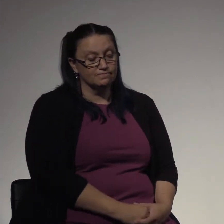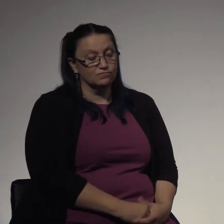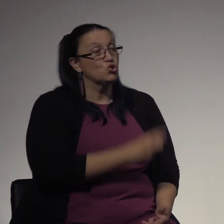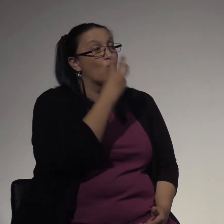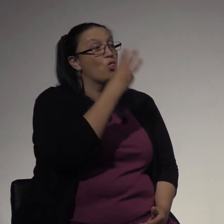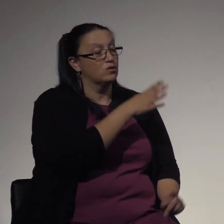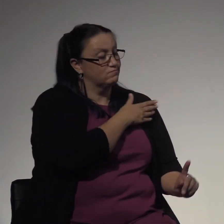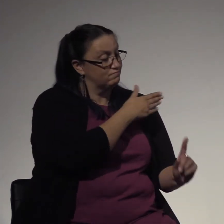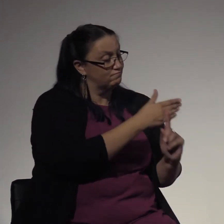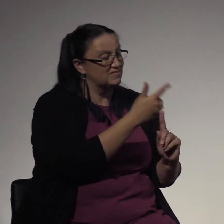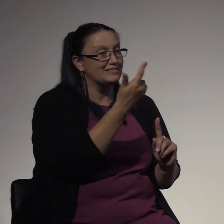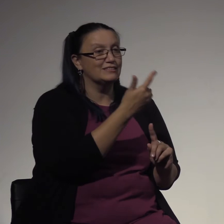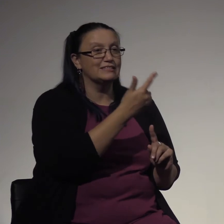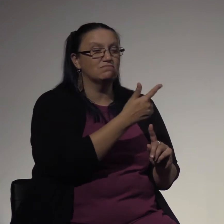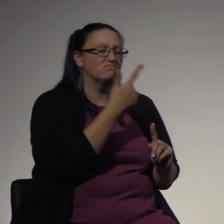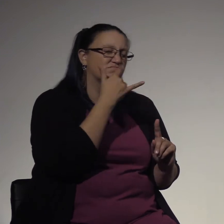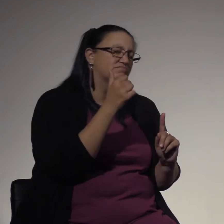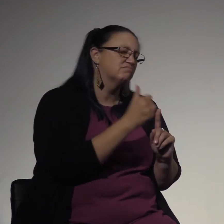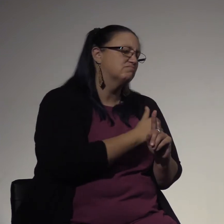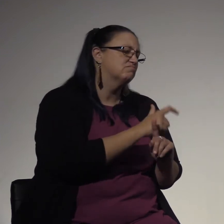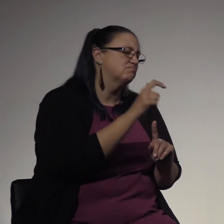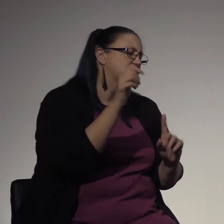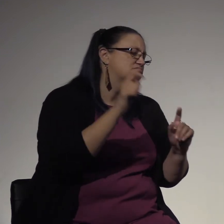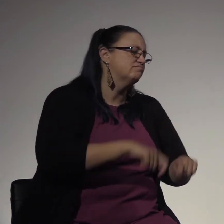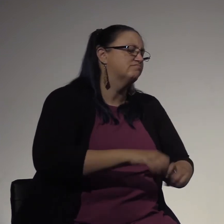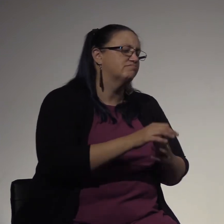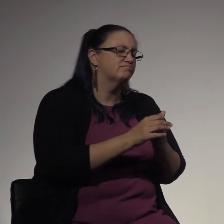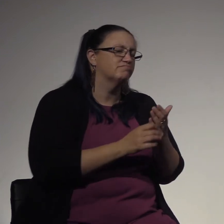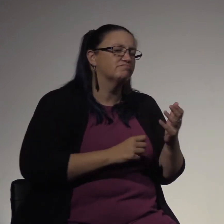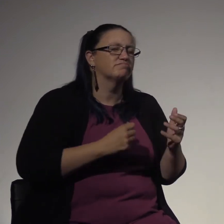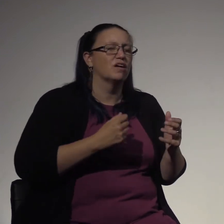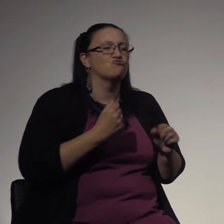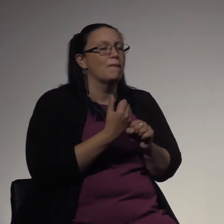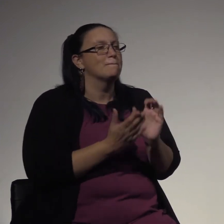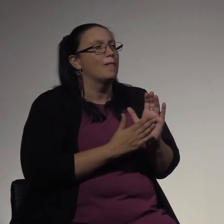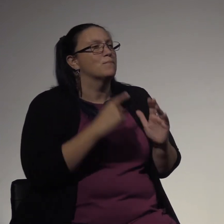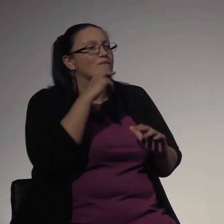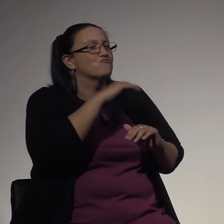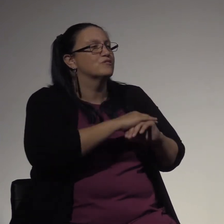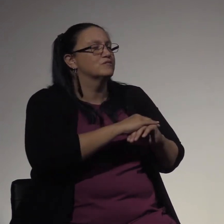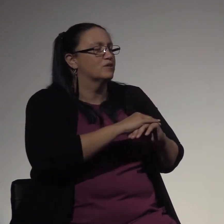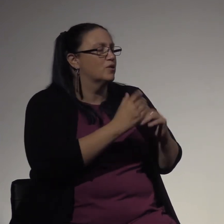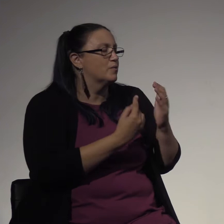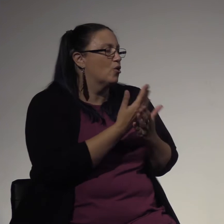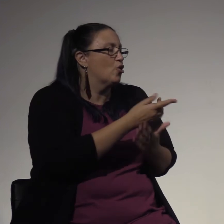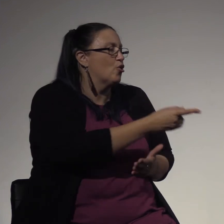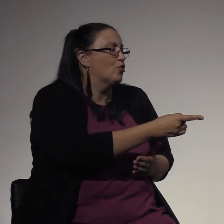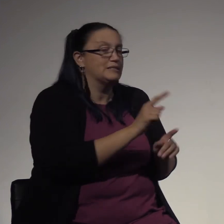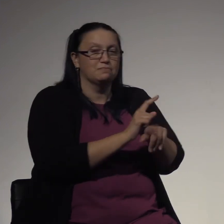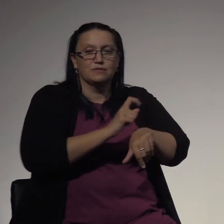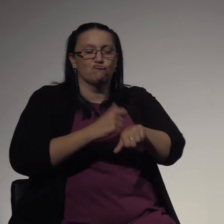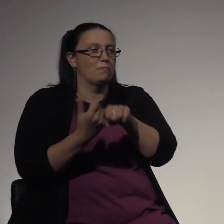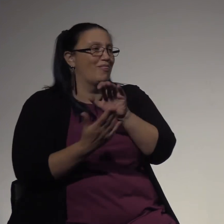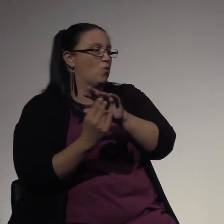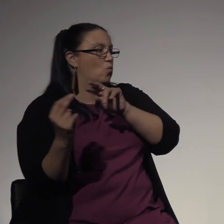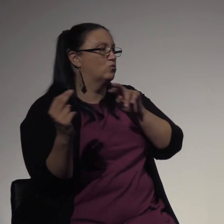13 by her grandmother's boyfriend while her grandmother watched. Lisa's plan is fractured when she